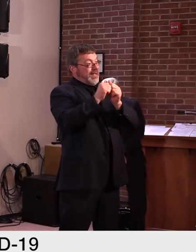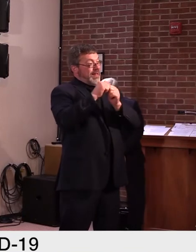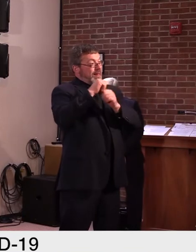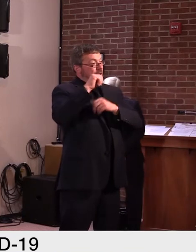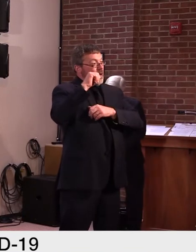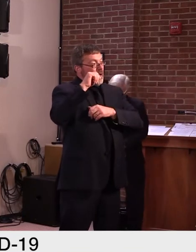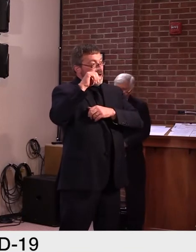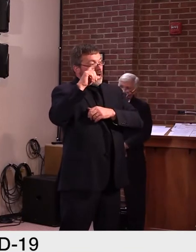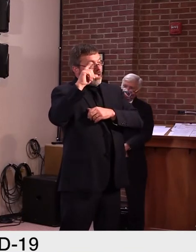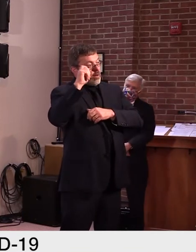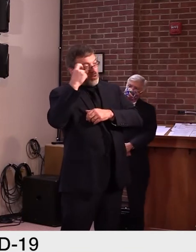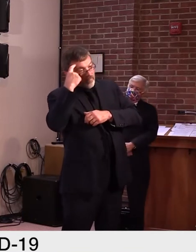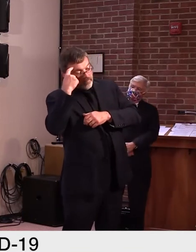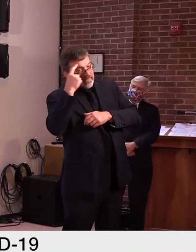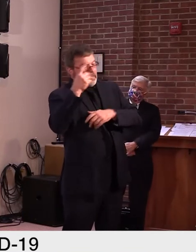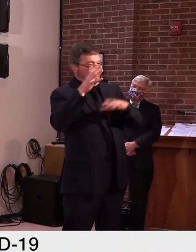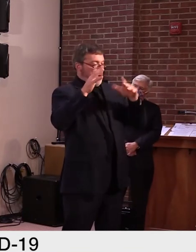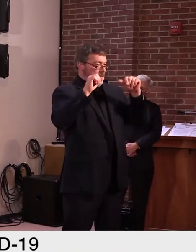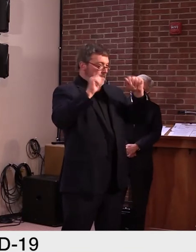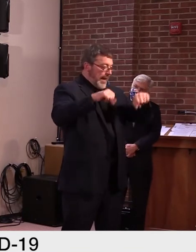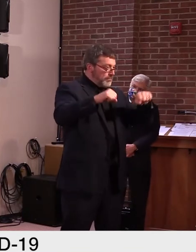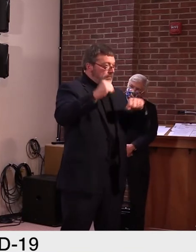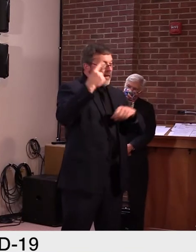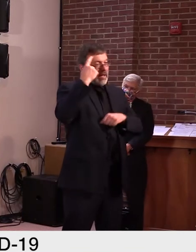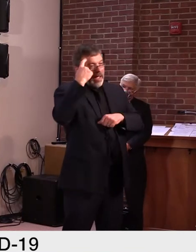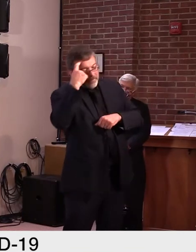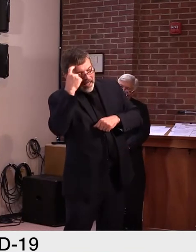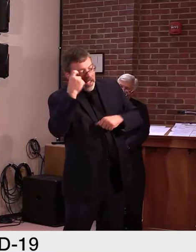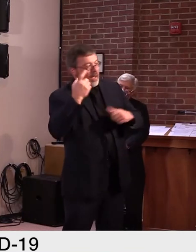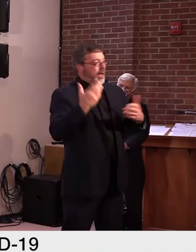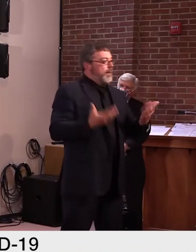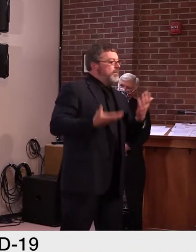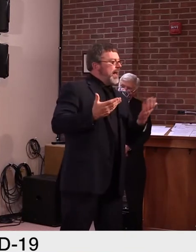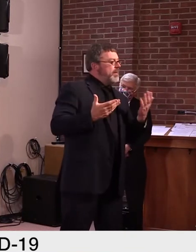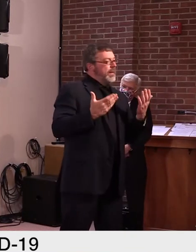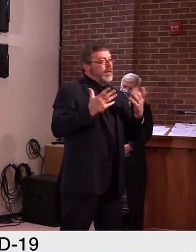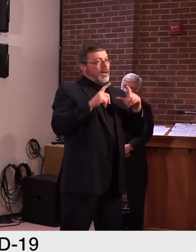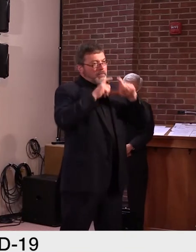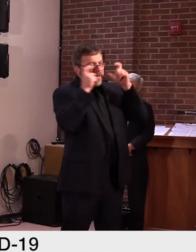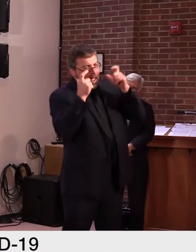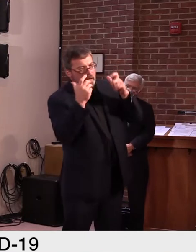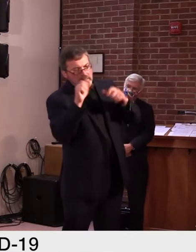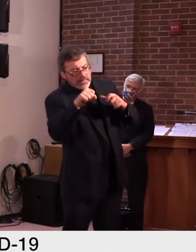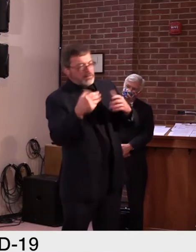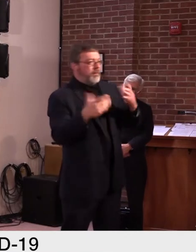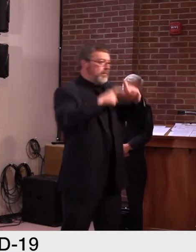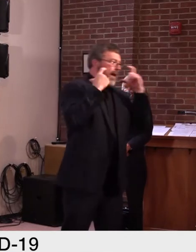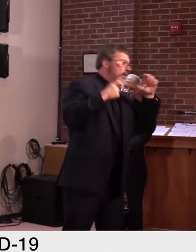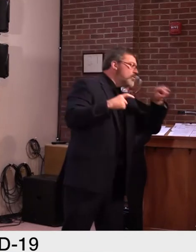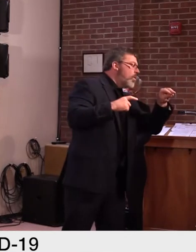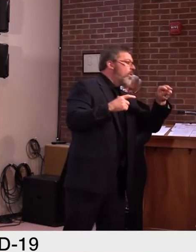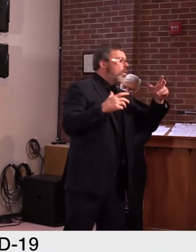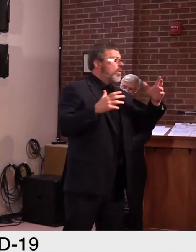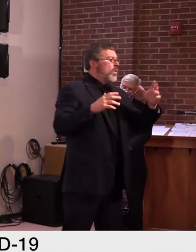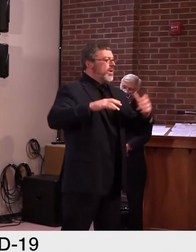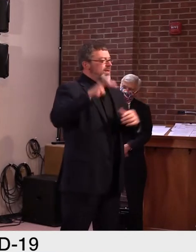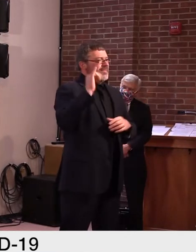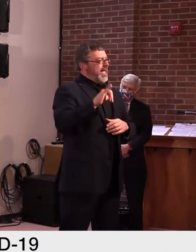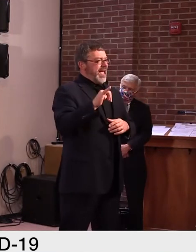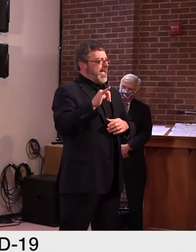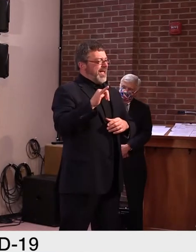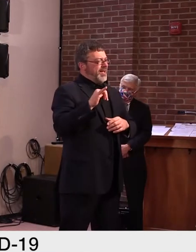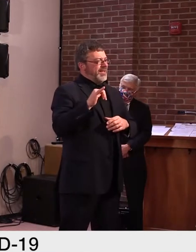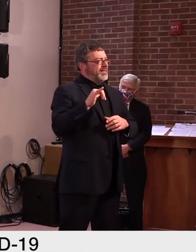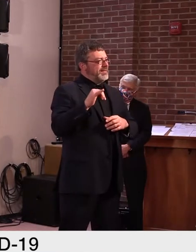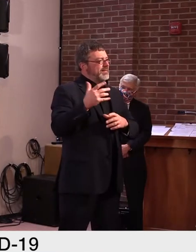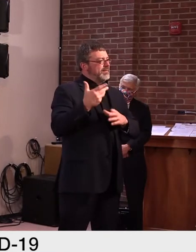talking about, you know, thinking about things like masking where the CDC initially came out saying we